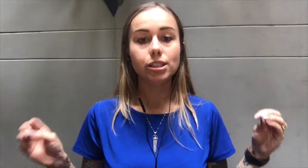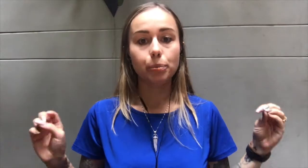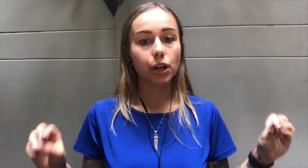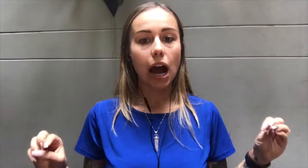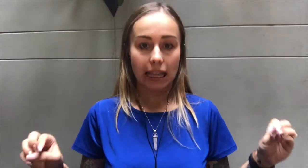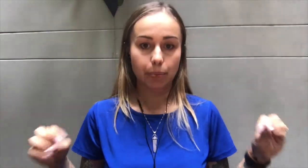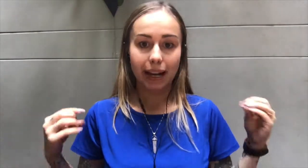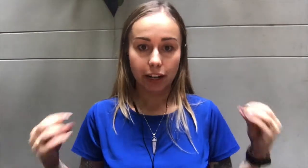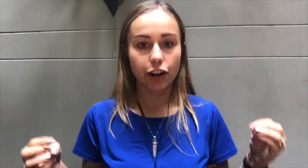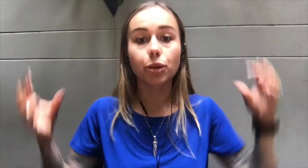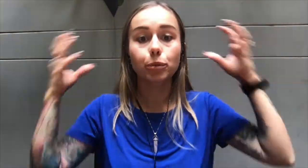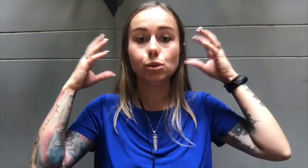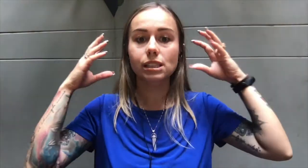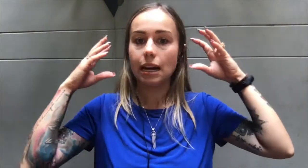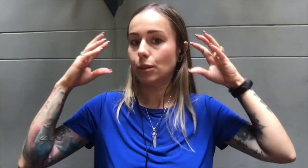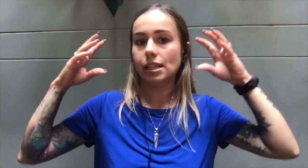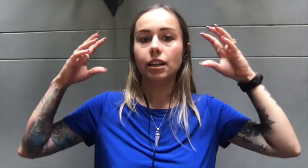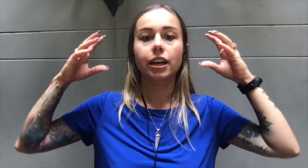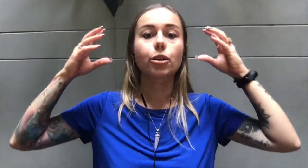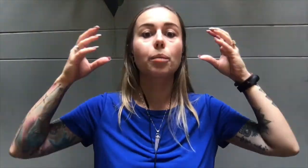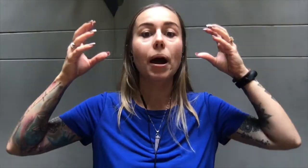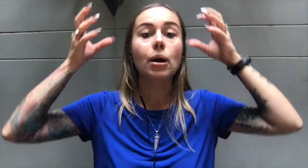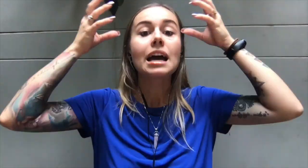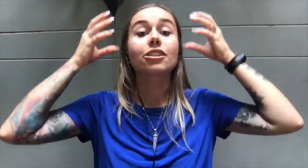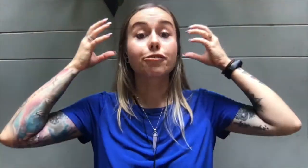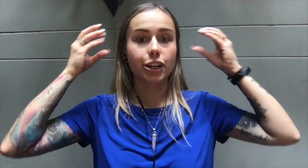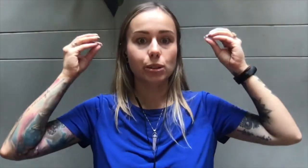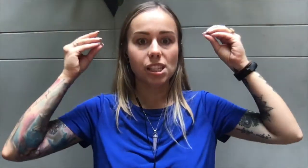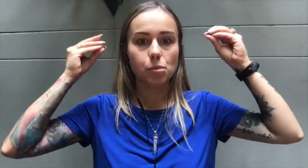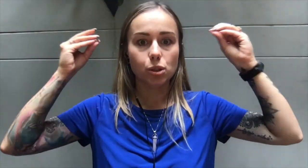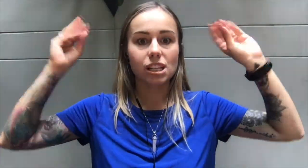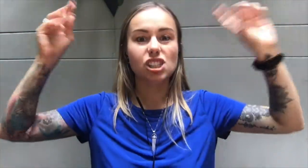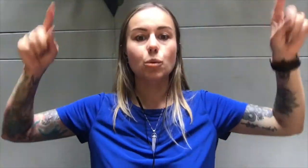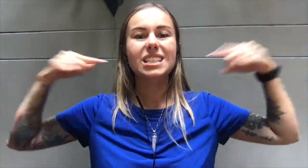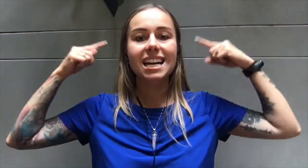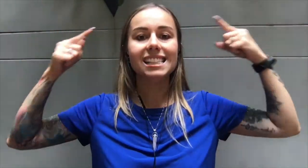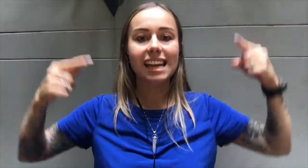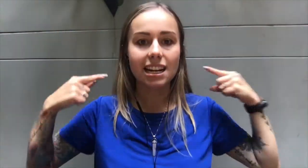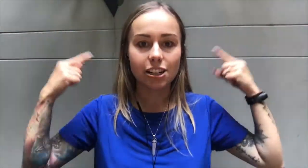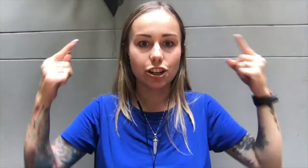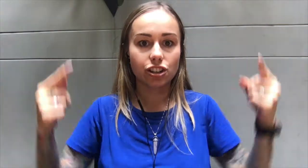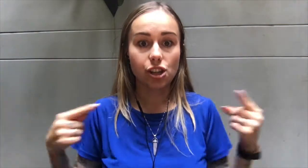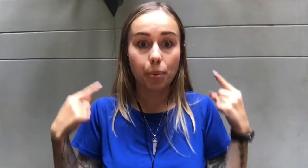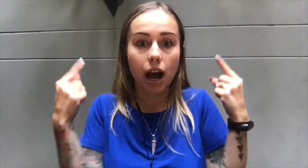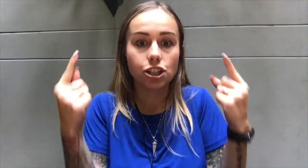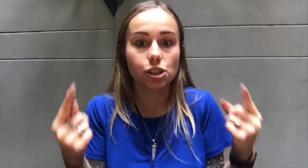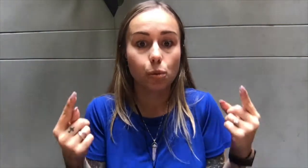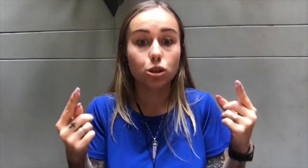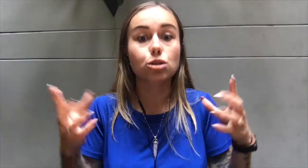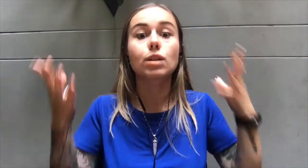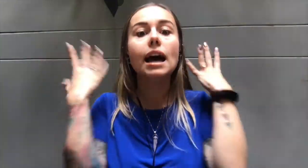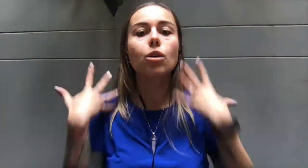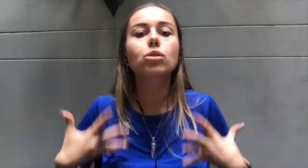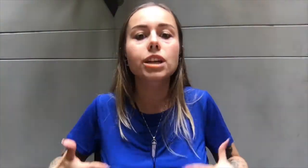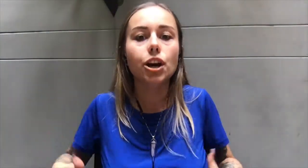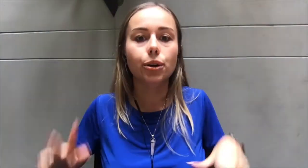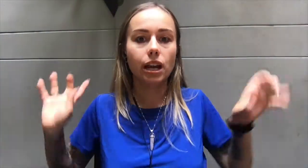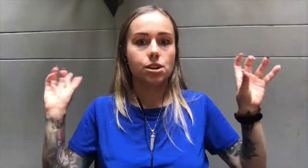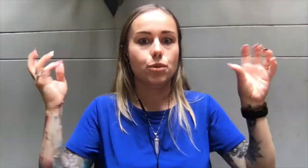to put on the binarial music that I was telling you about the frequency music. So it does get into your subconscious more. So not only are you getting rid